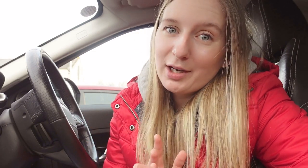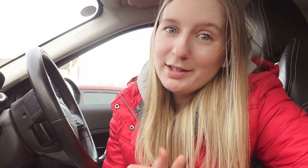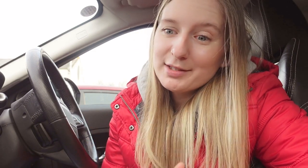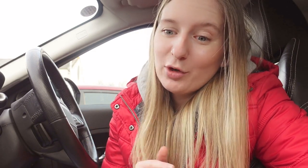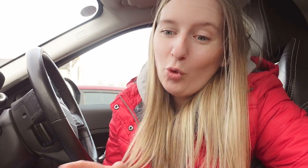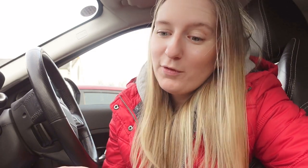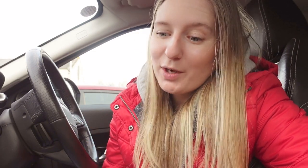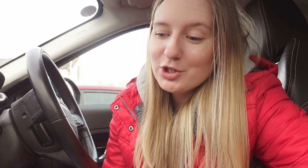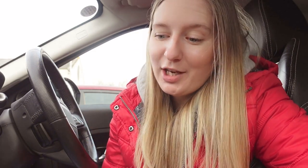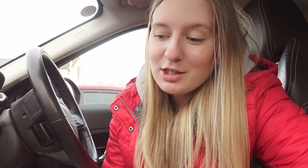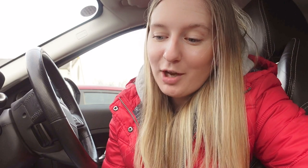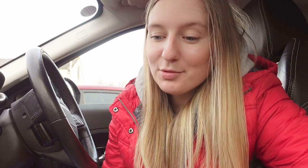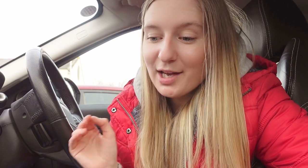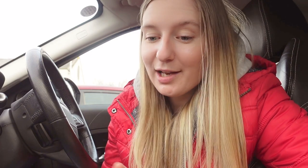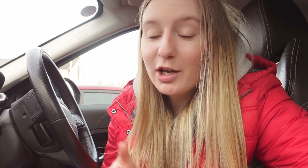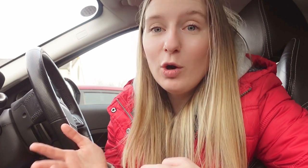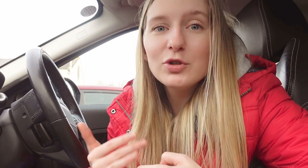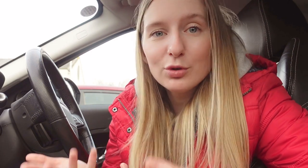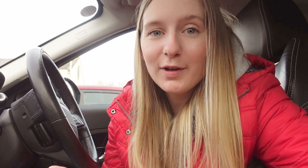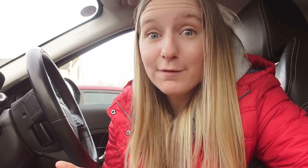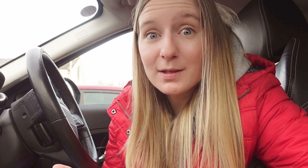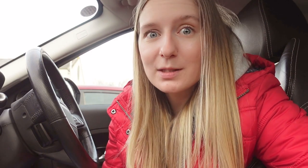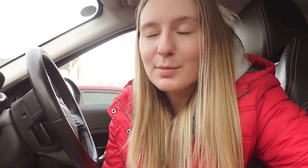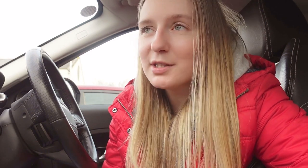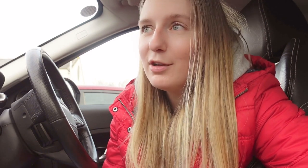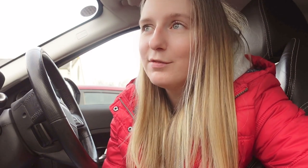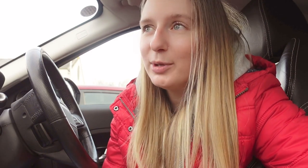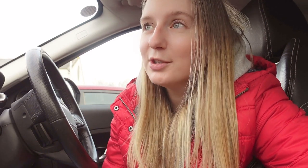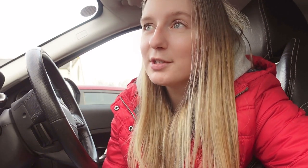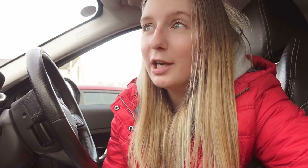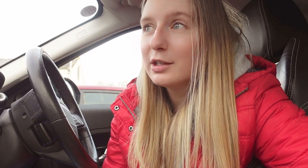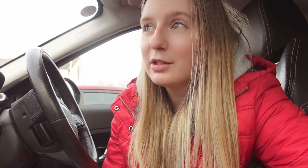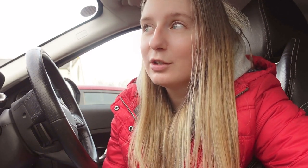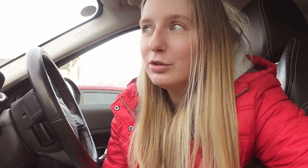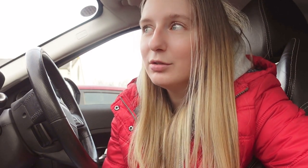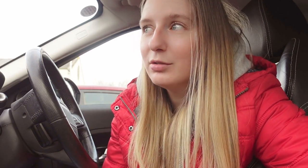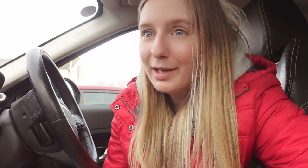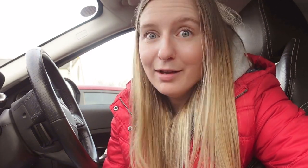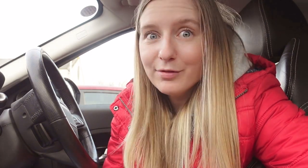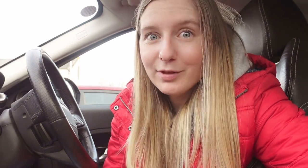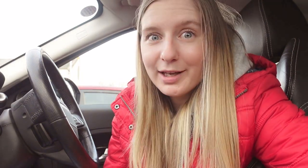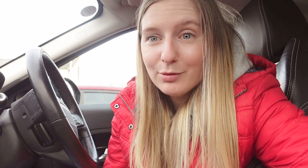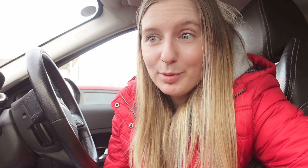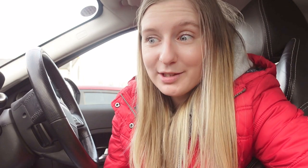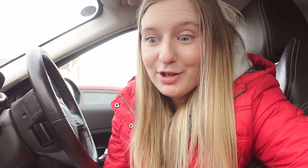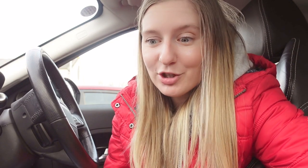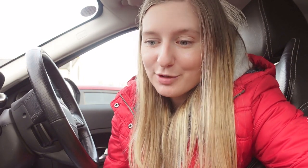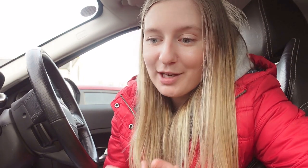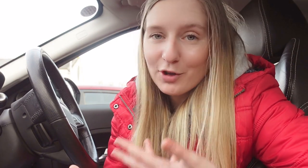and guidance and all of the questions she asked me I was there like oh I've just sort of like fixed this myself because I couldn't live like it would be a danger to me if I